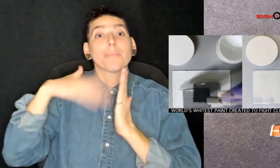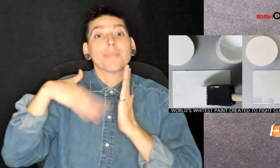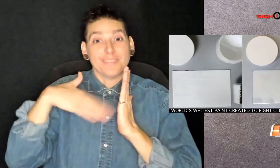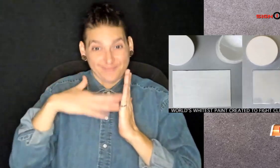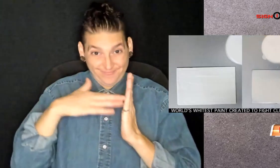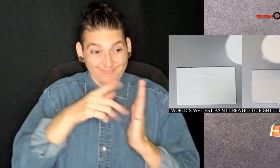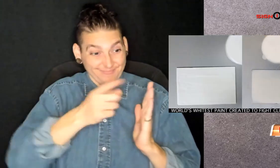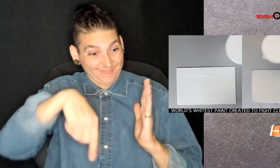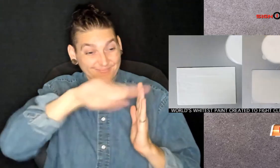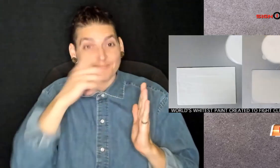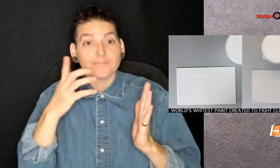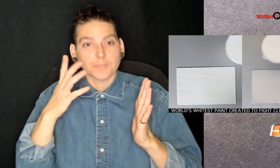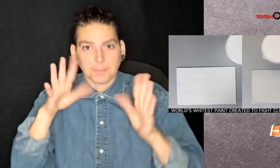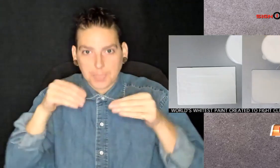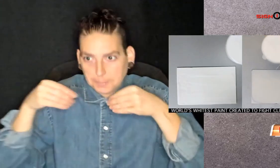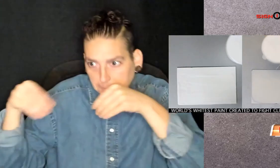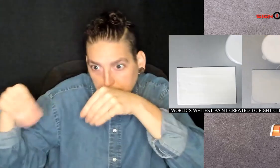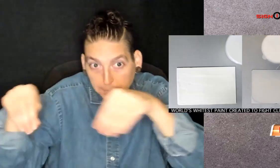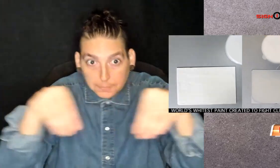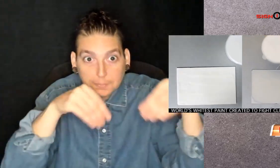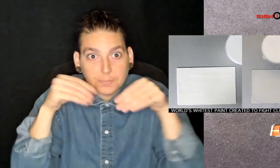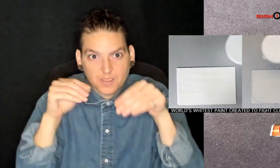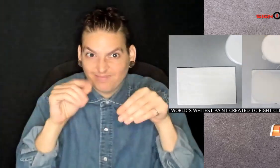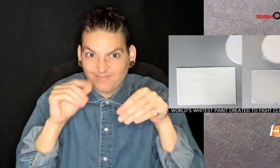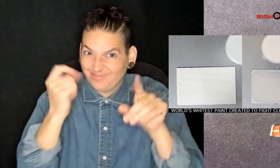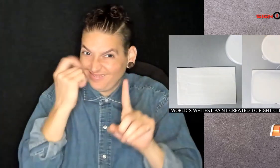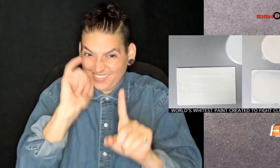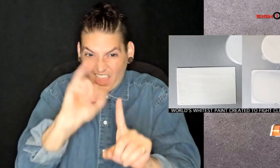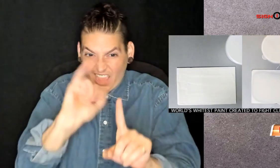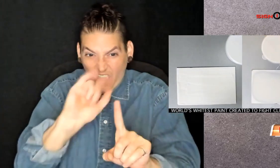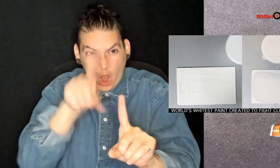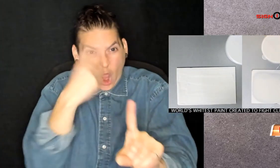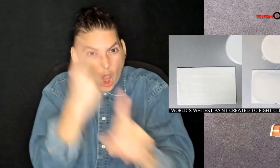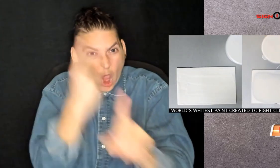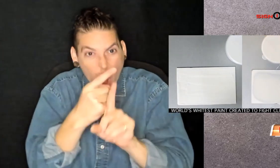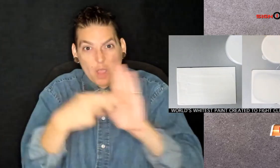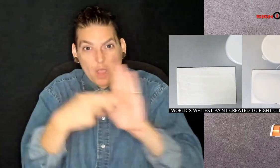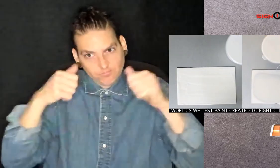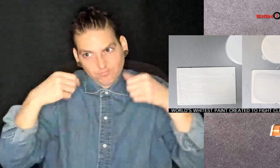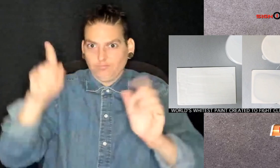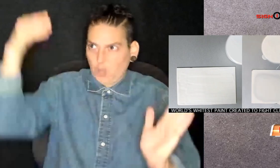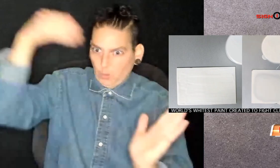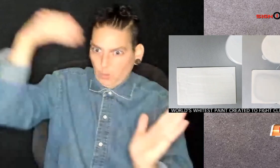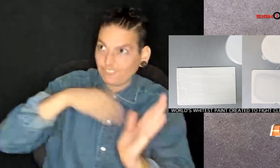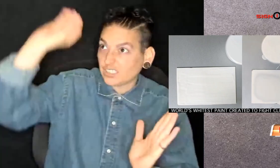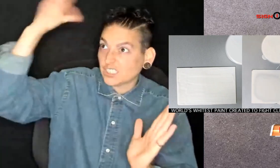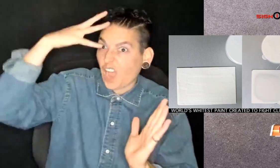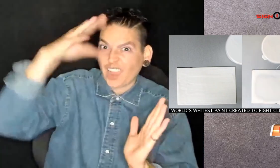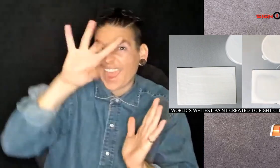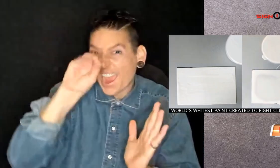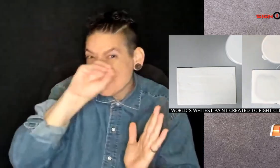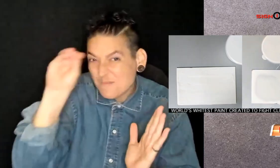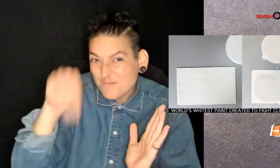most paints currently on the market only reflect about 80% of sunlight,